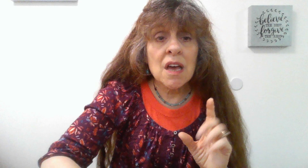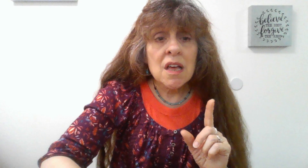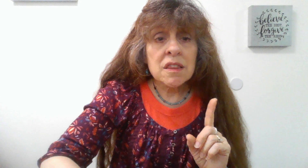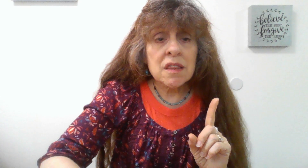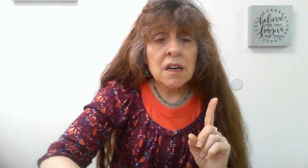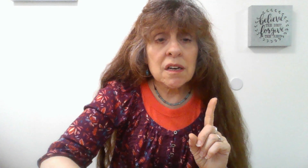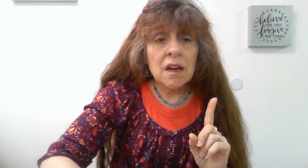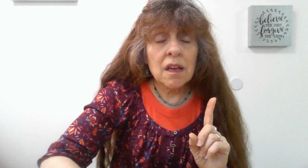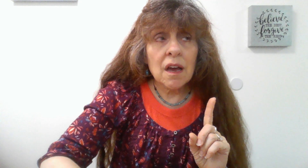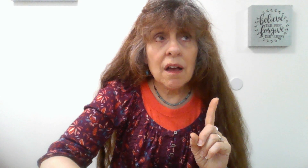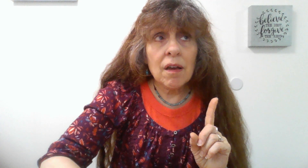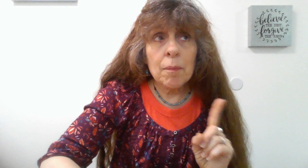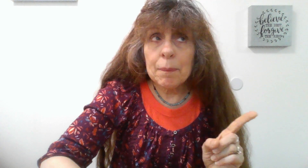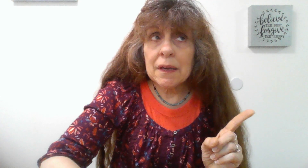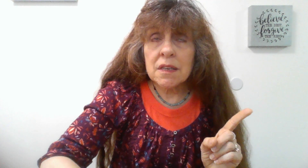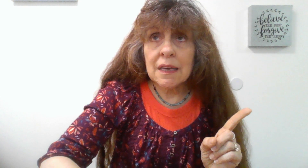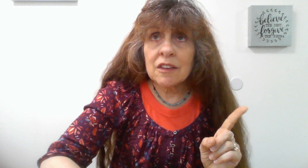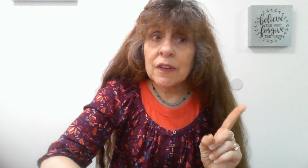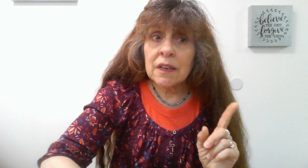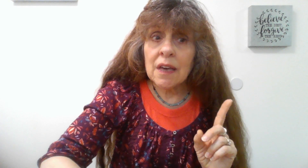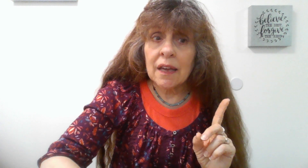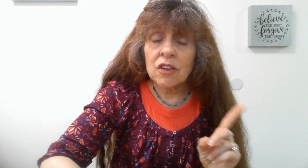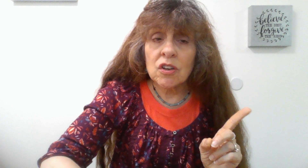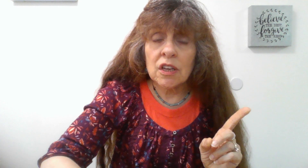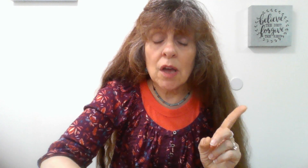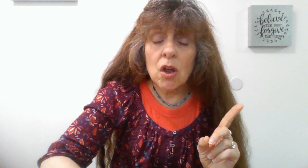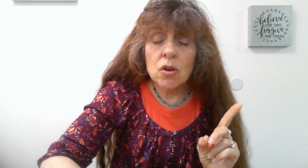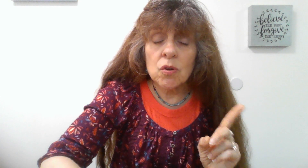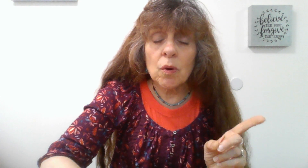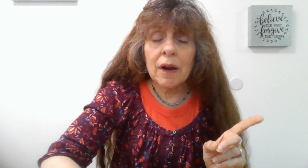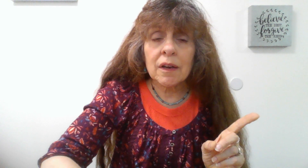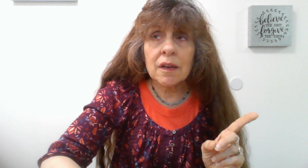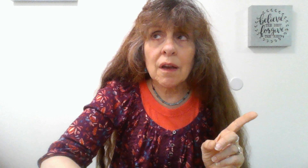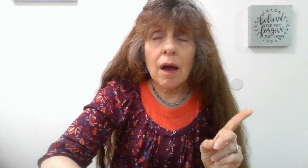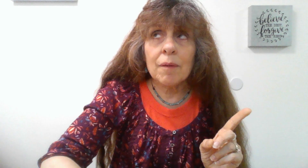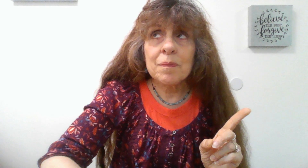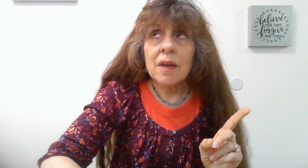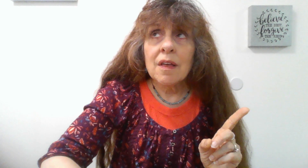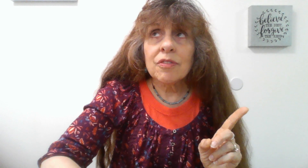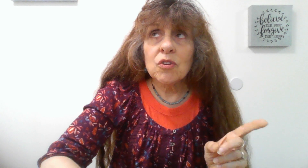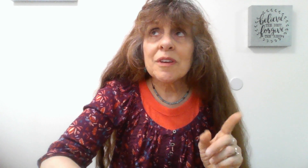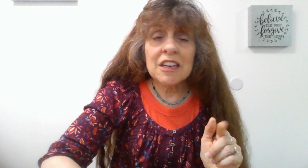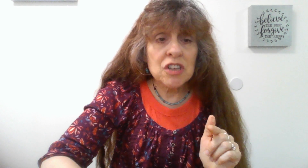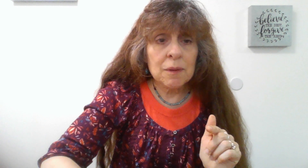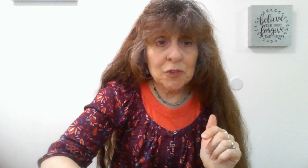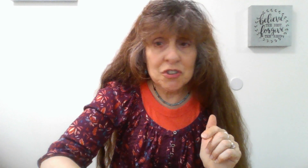the, it might be in the ESV and in the New King James Version.